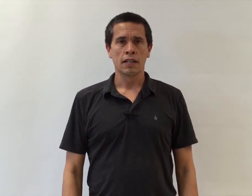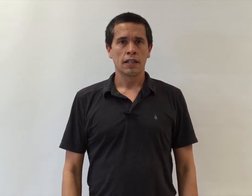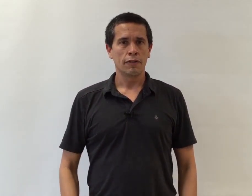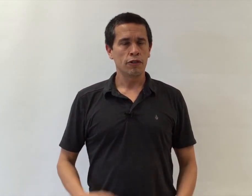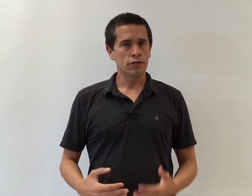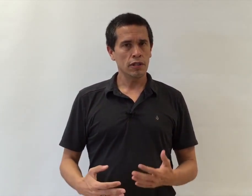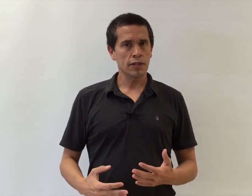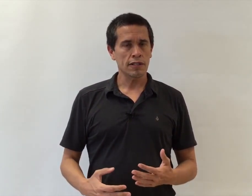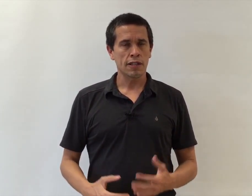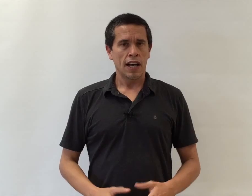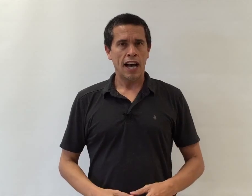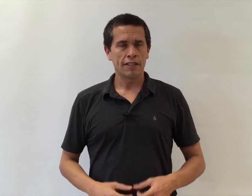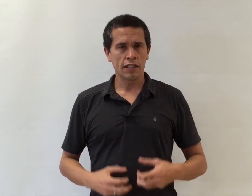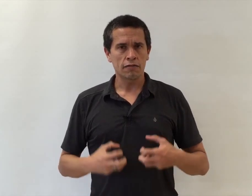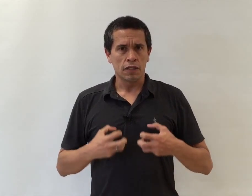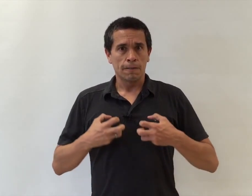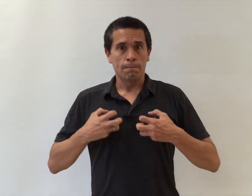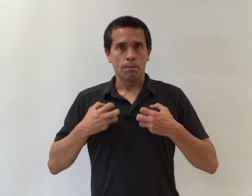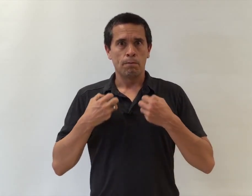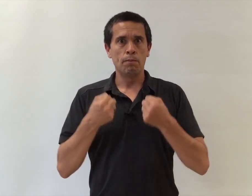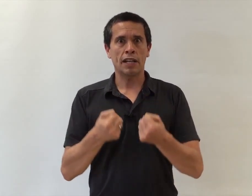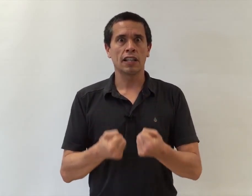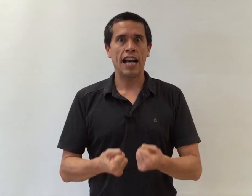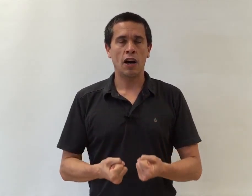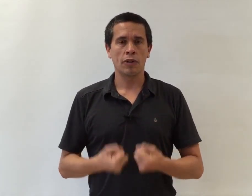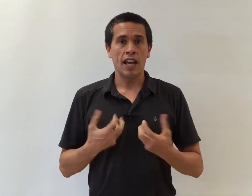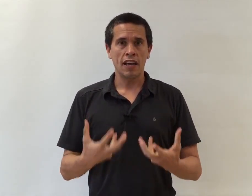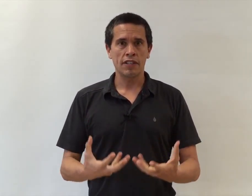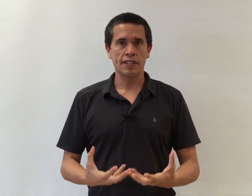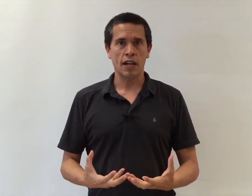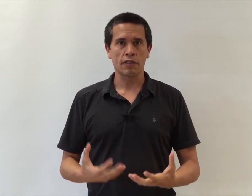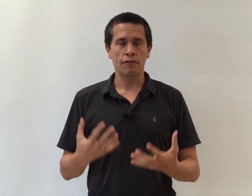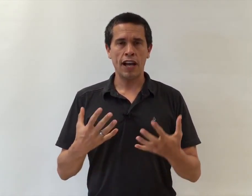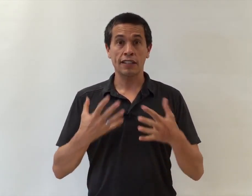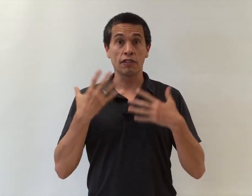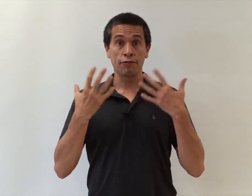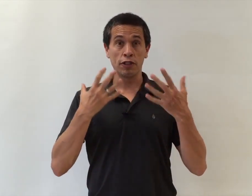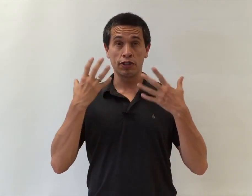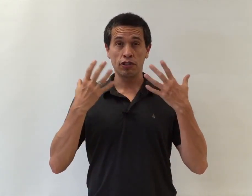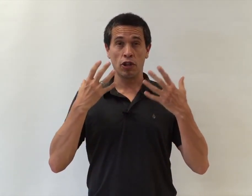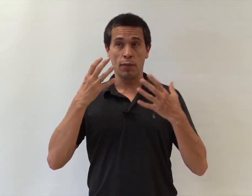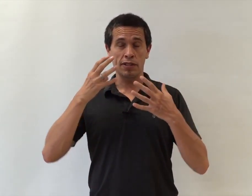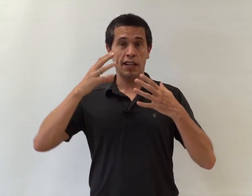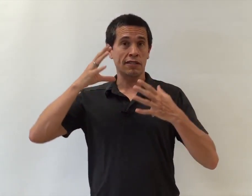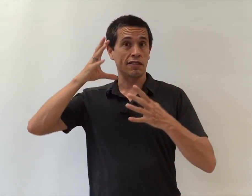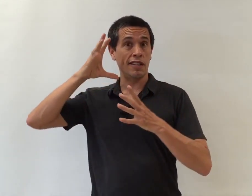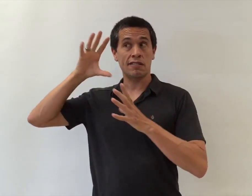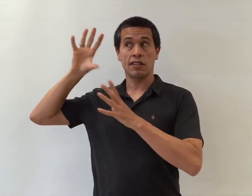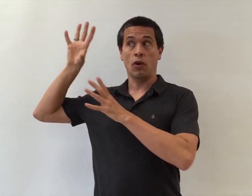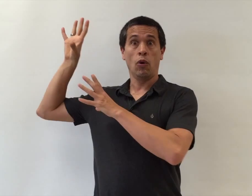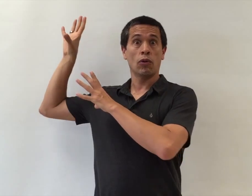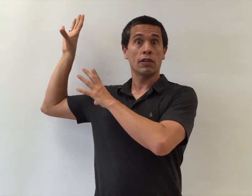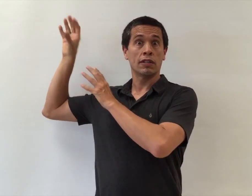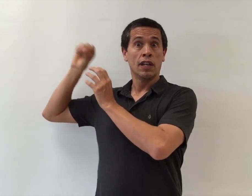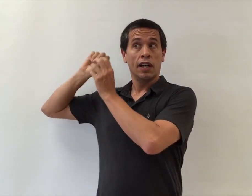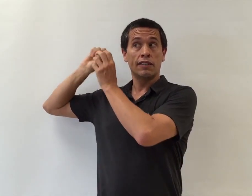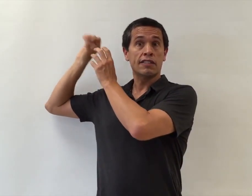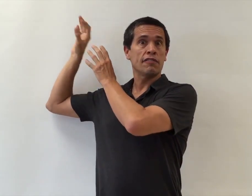If you notice, I didn't make a loud heavy sound. In fact, it'll feel to you almost like it's a distant horn, a distant